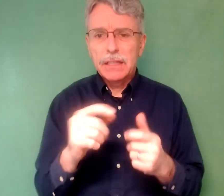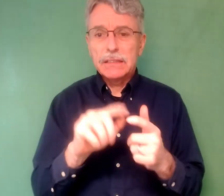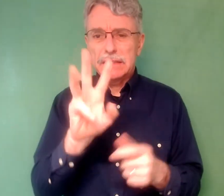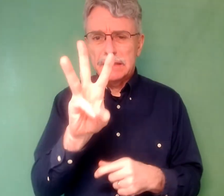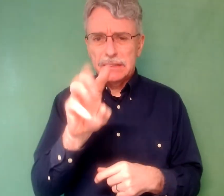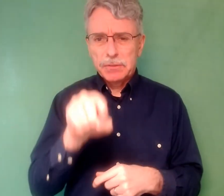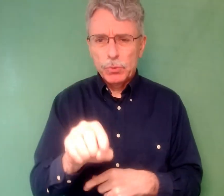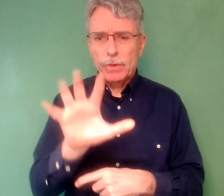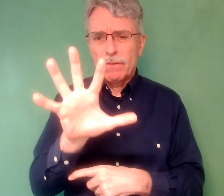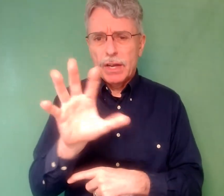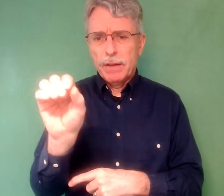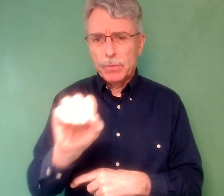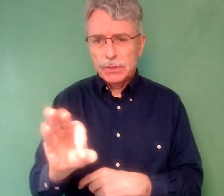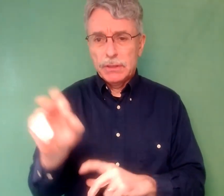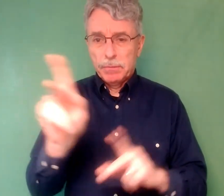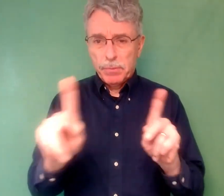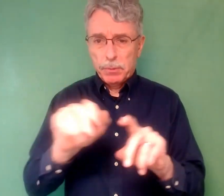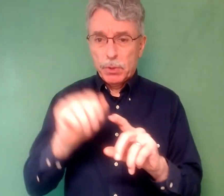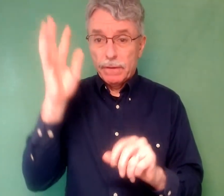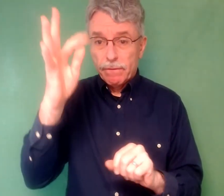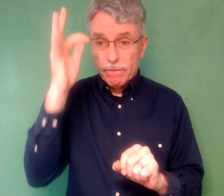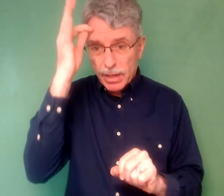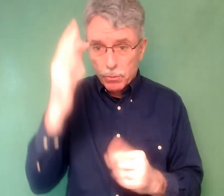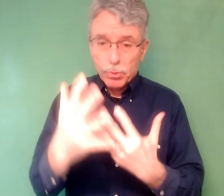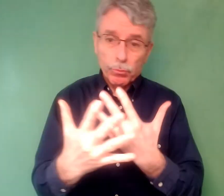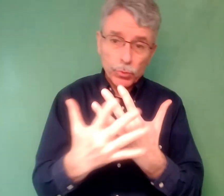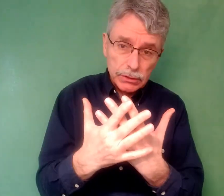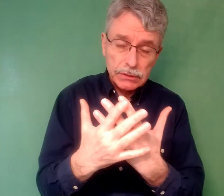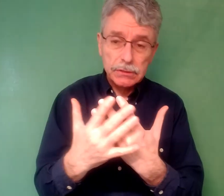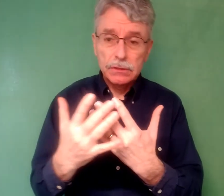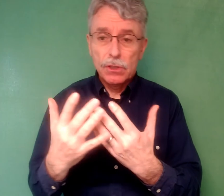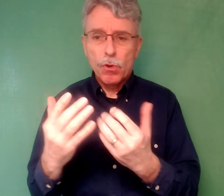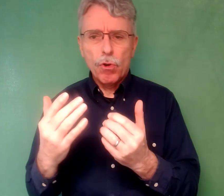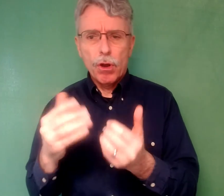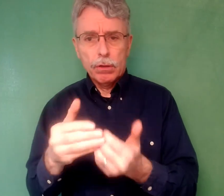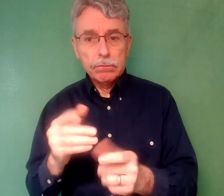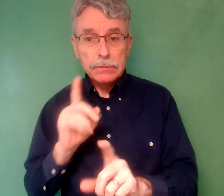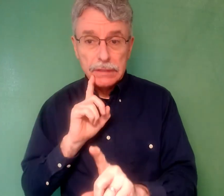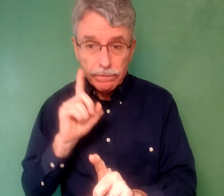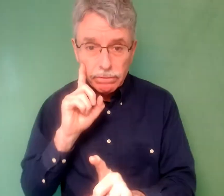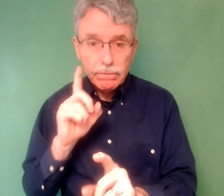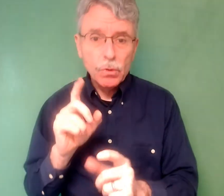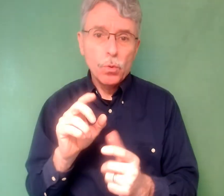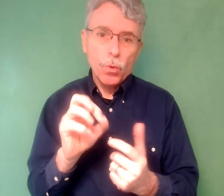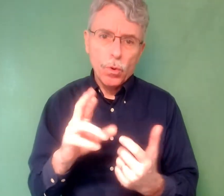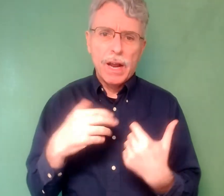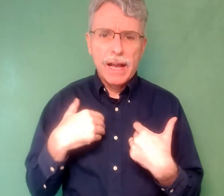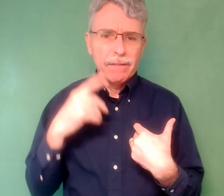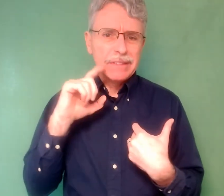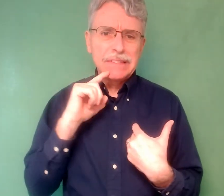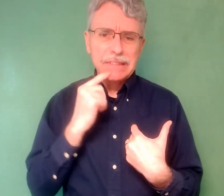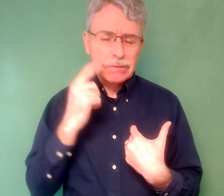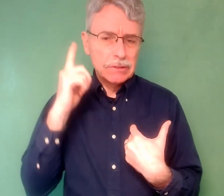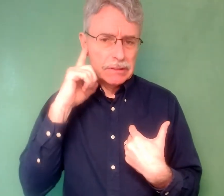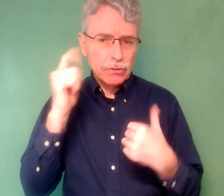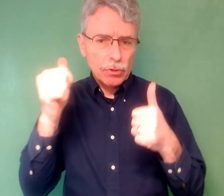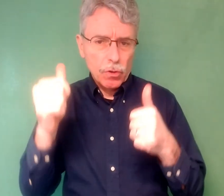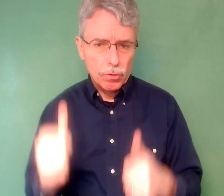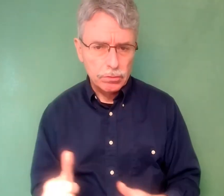translated into visual modes which differ significantly among possible participants. The chapter ends